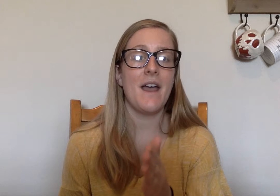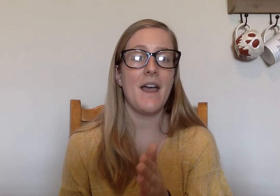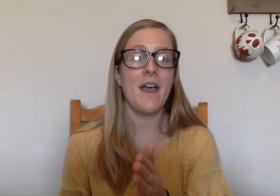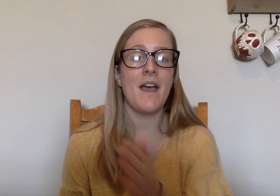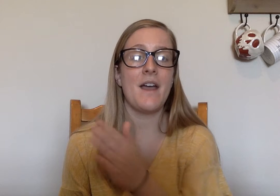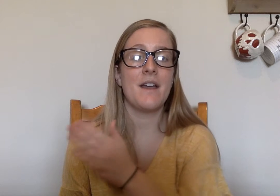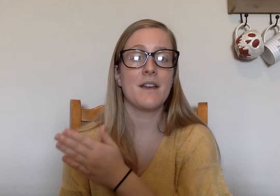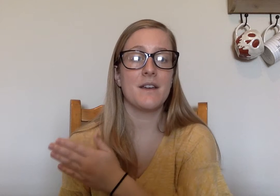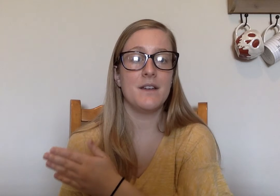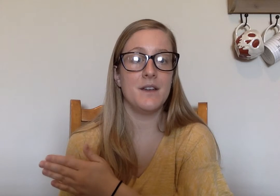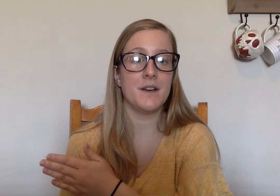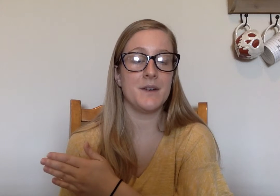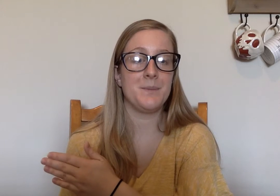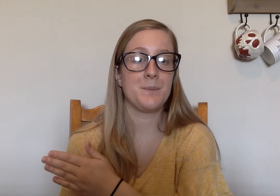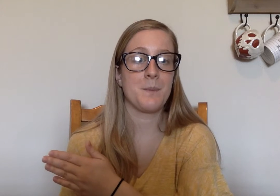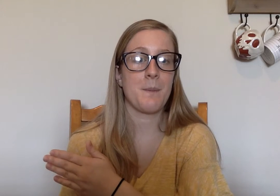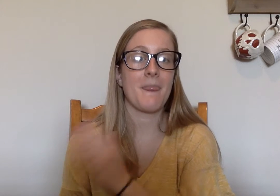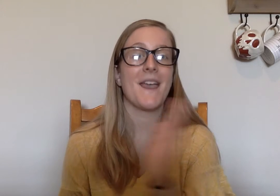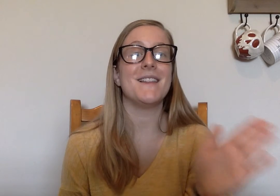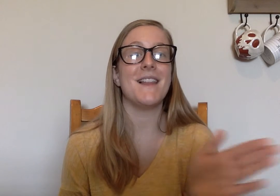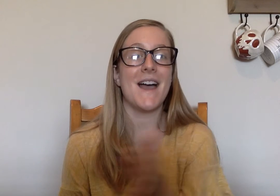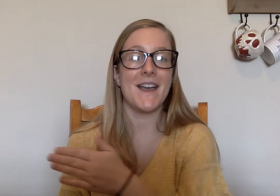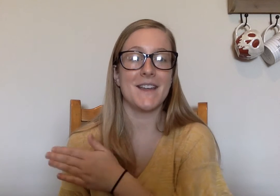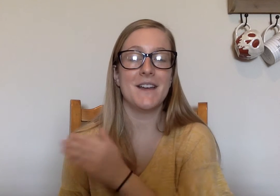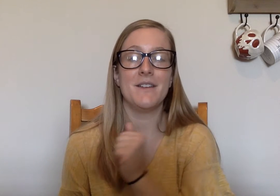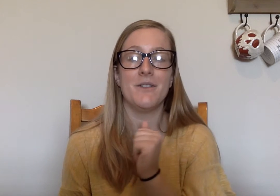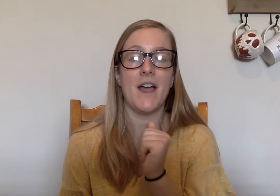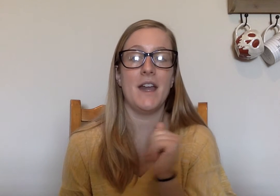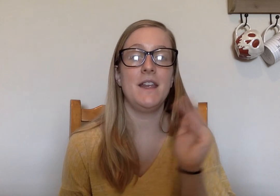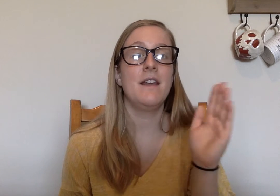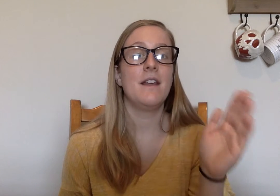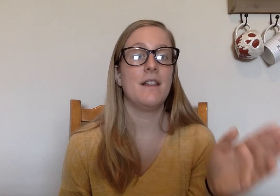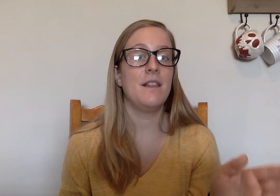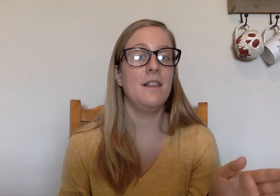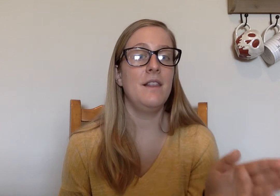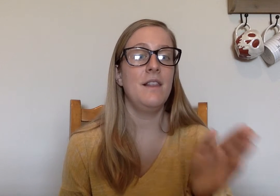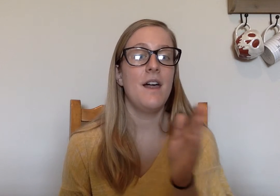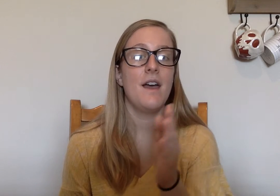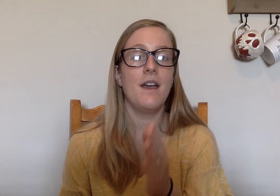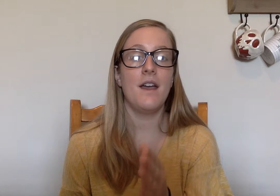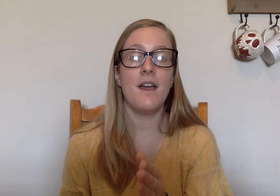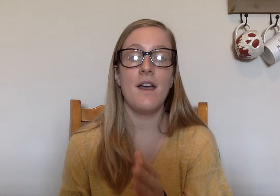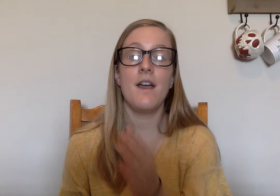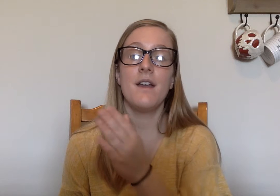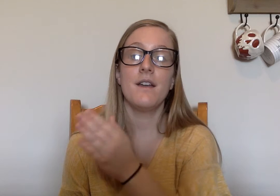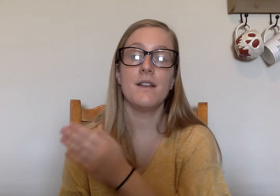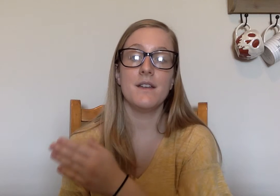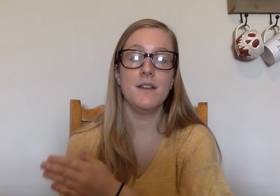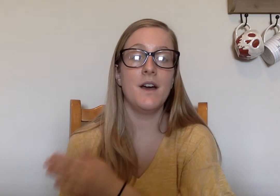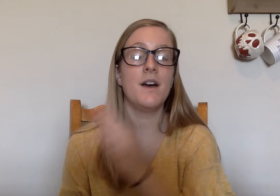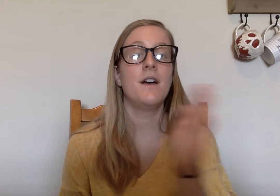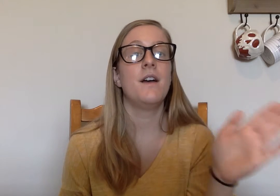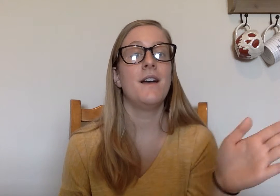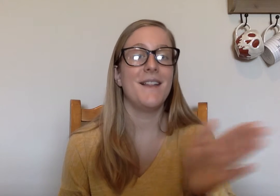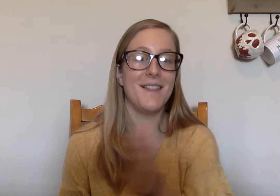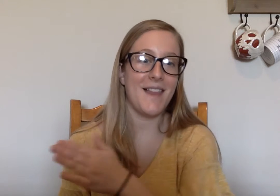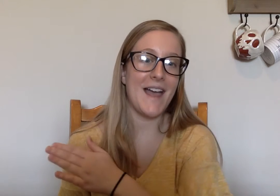A, G. Lag. Ready? L, A, G. Lag.